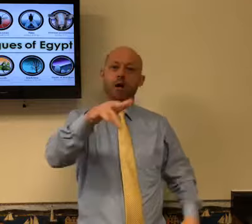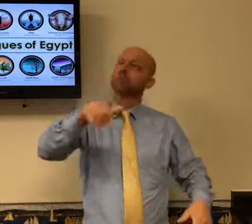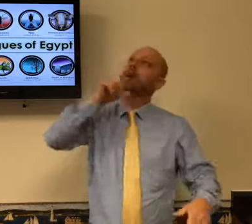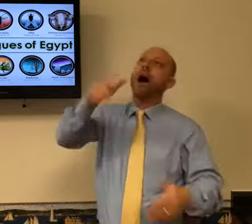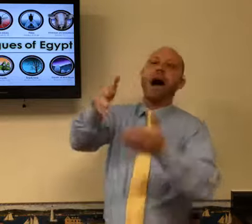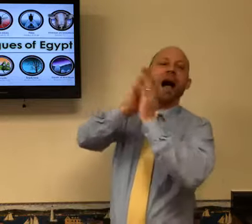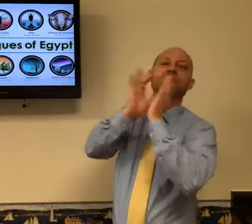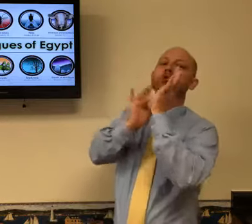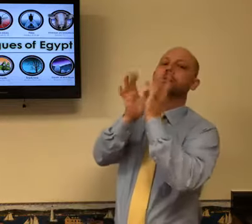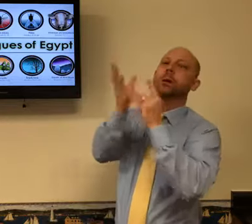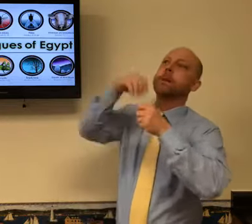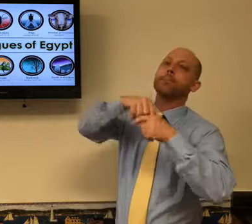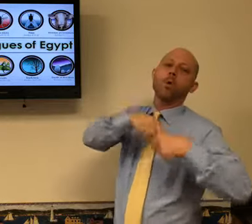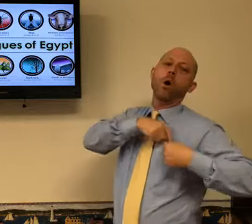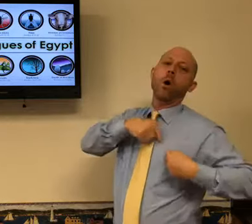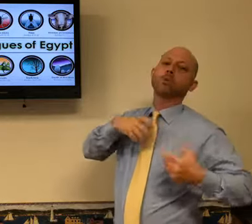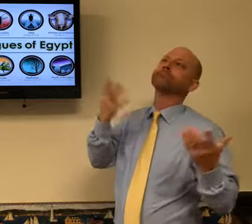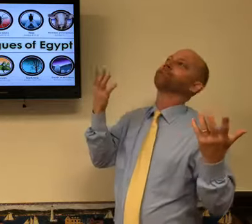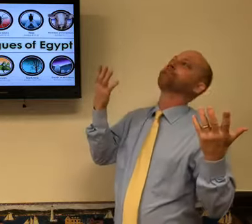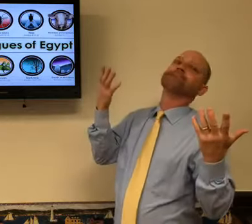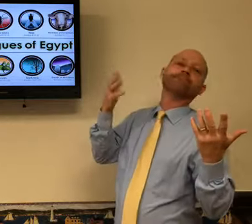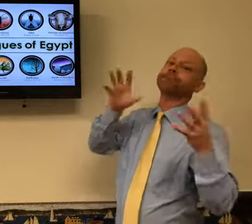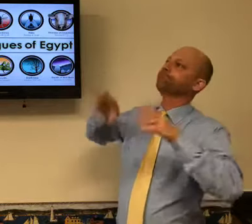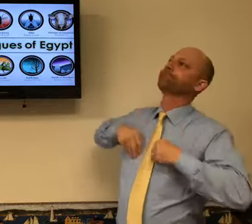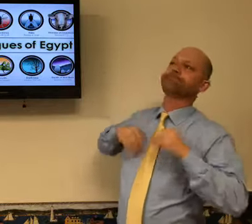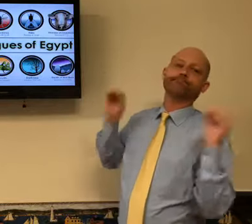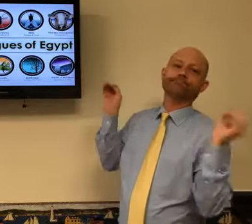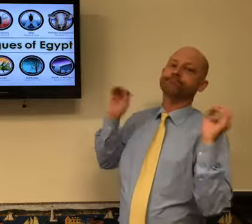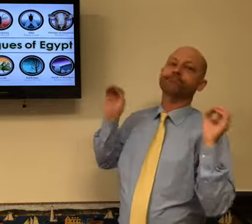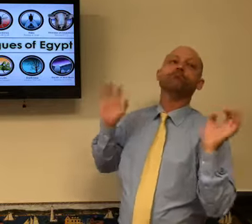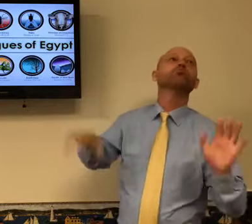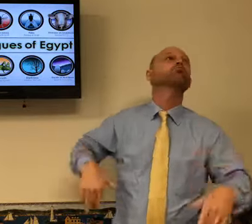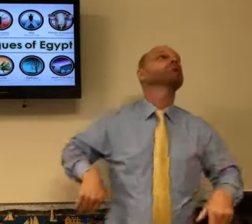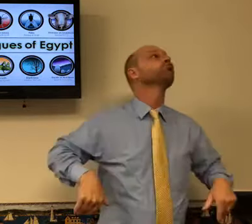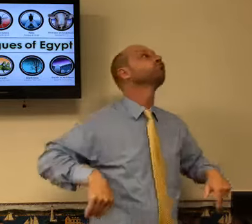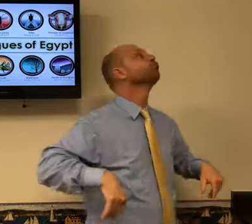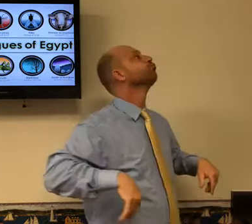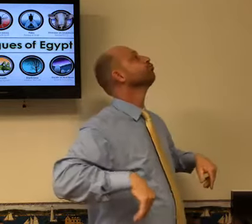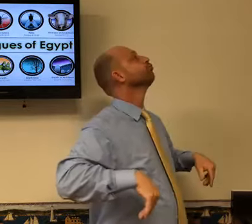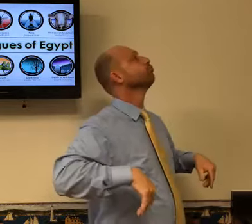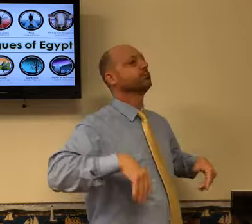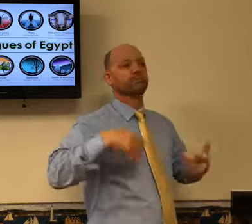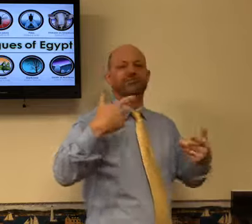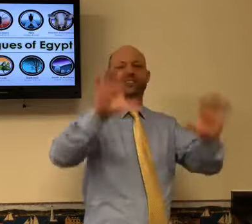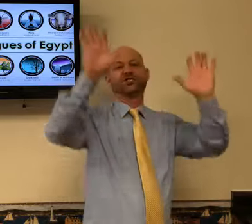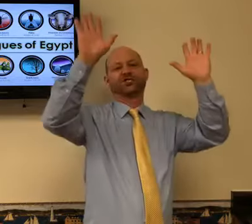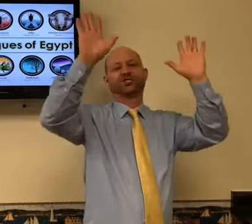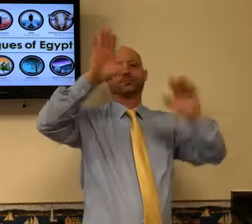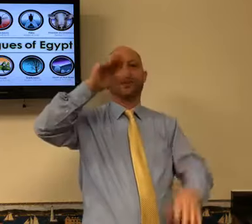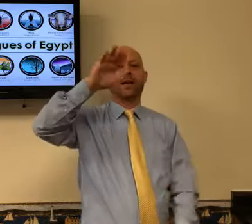those who have rejected Christ, who have not asked him to come into the heart will go to hell one day.